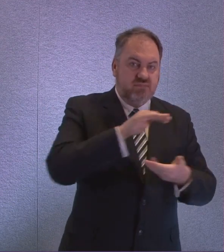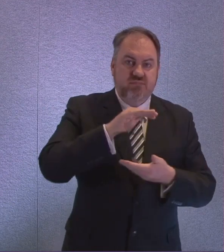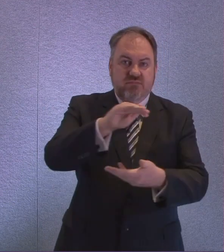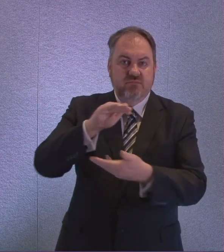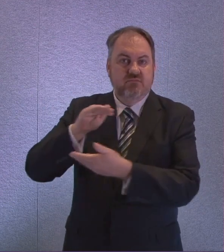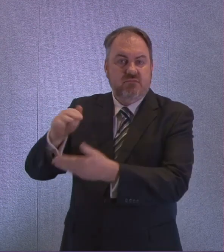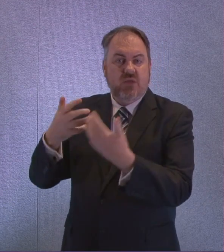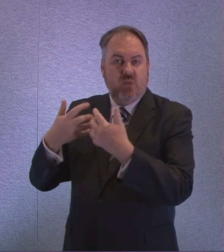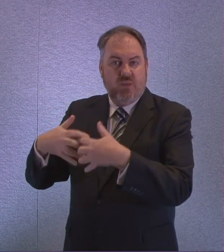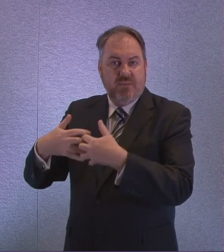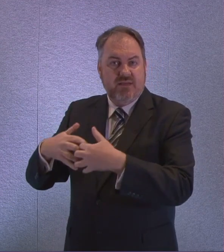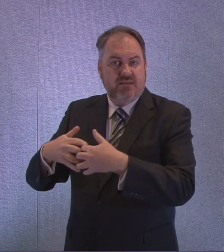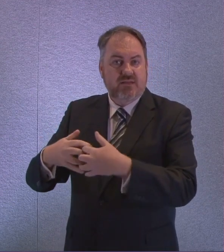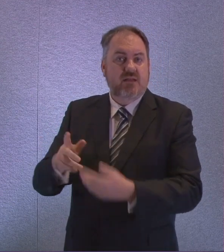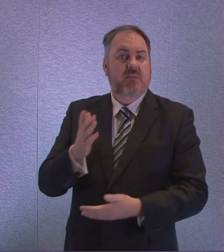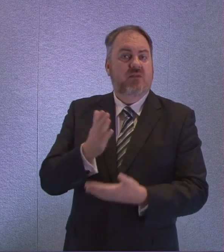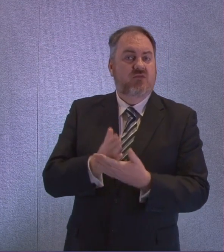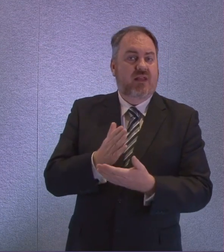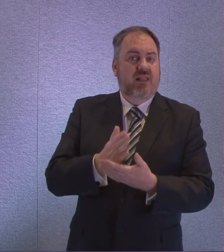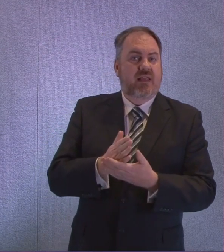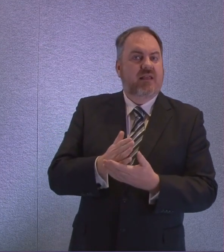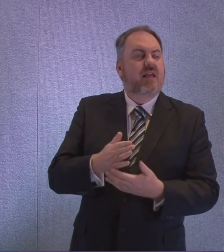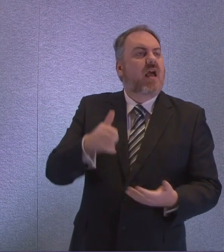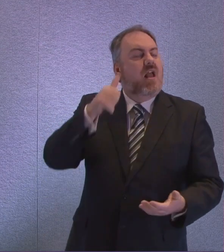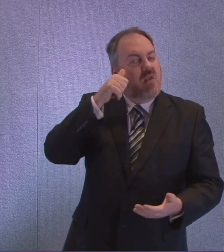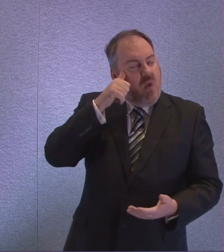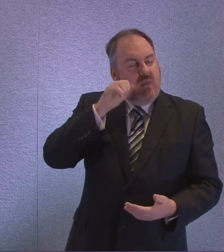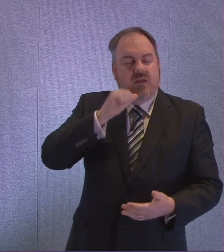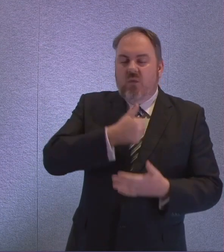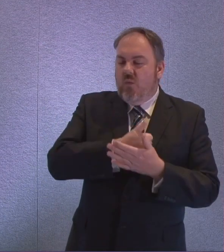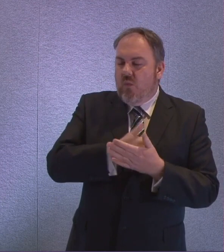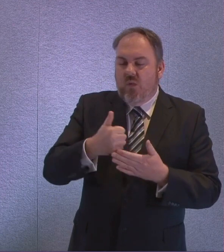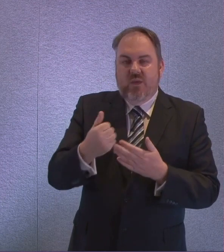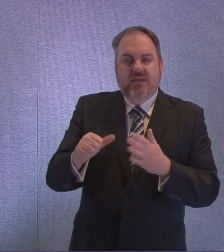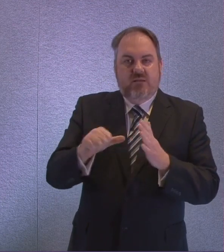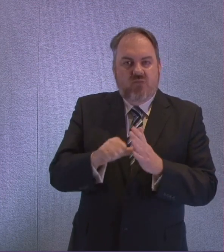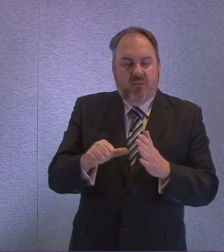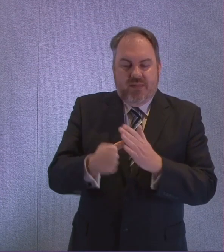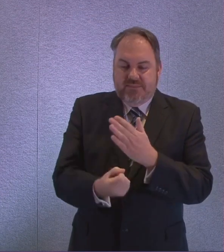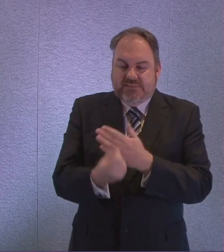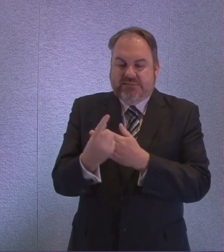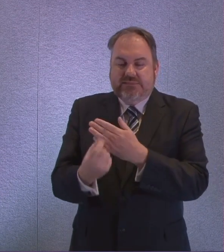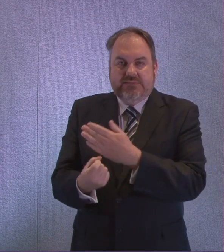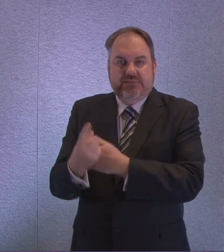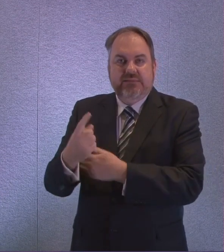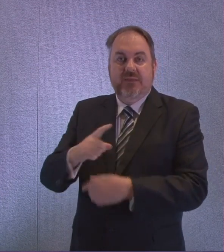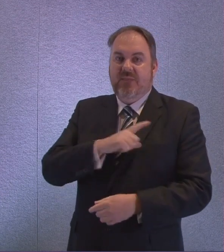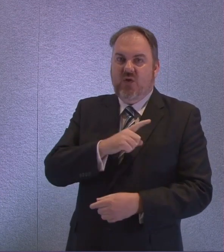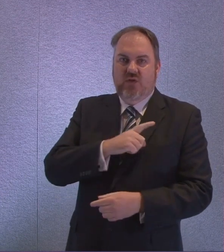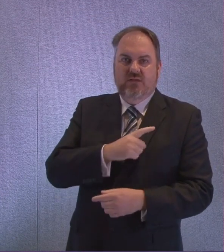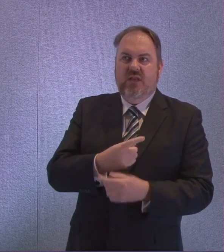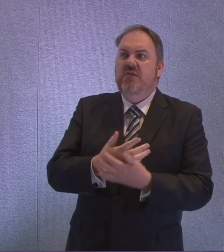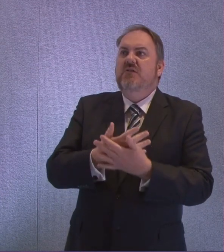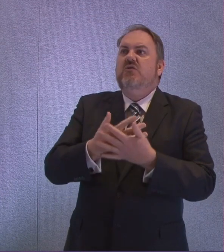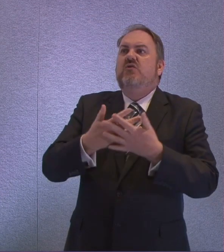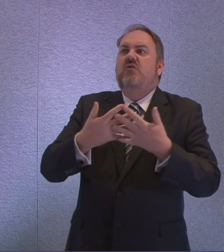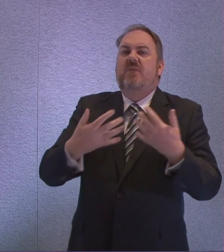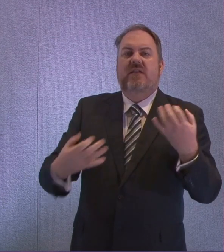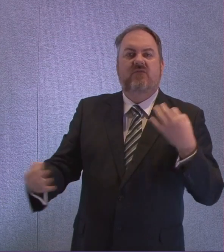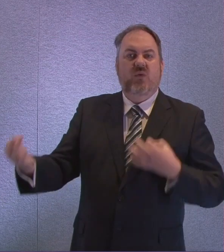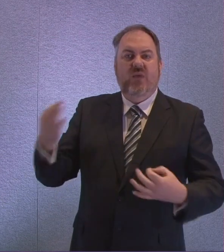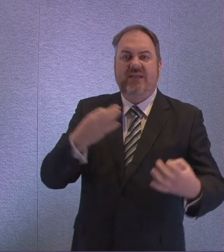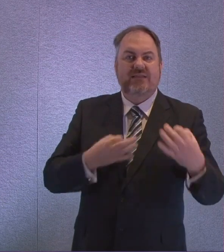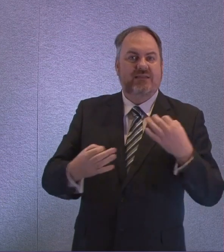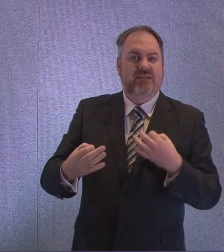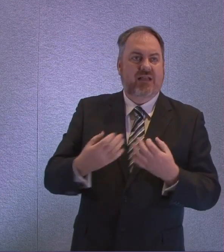to, though, predict that there will never be any glitches or there will never be problems that arise with that, such as the scale and magnitude of what we're trying to